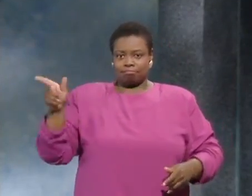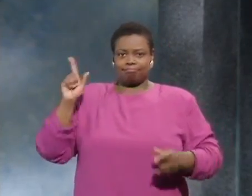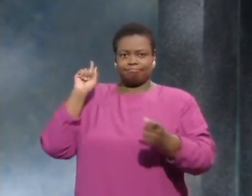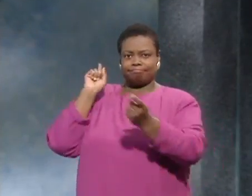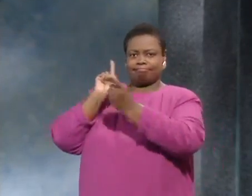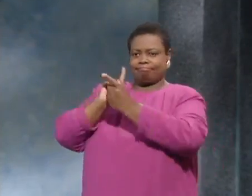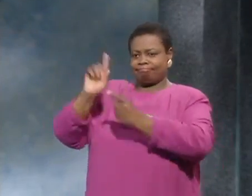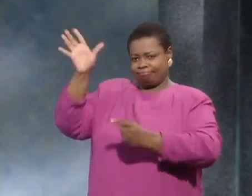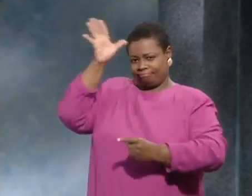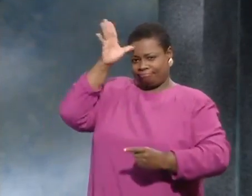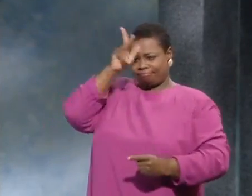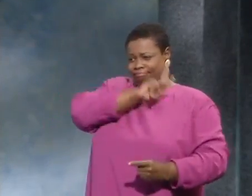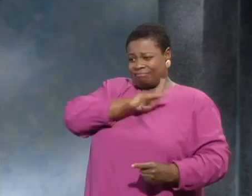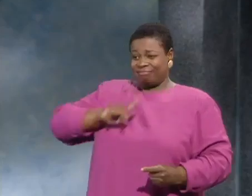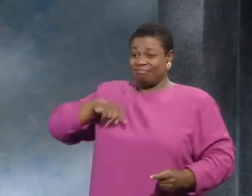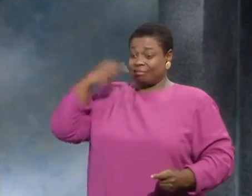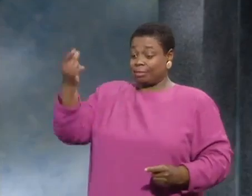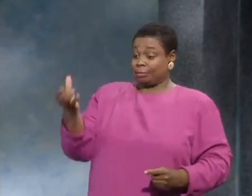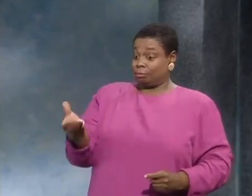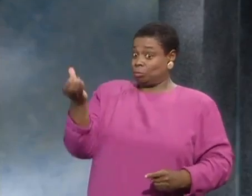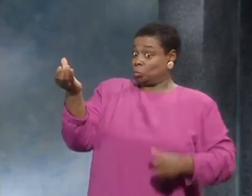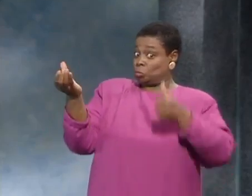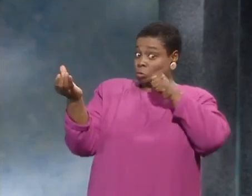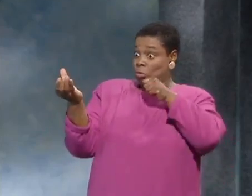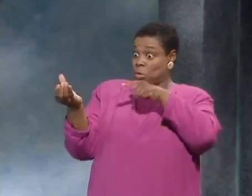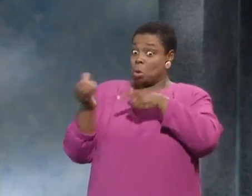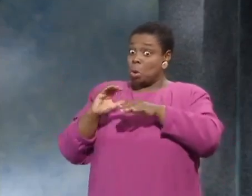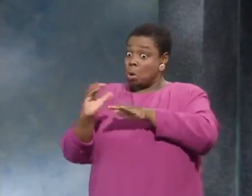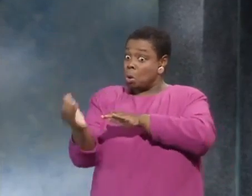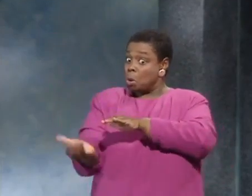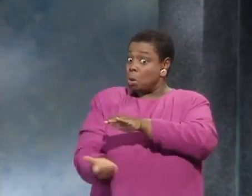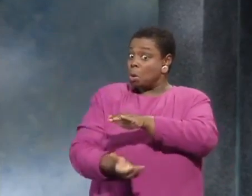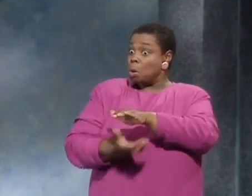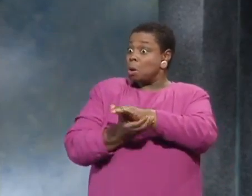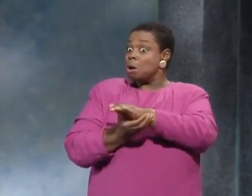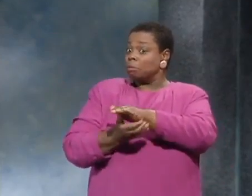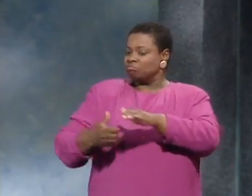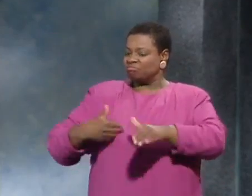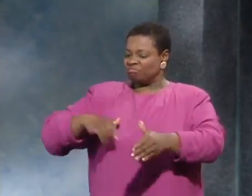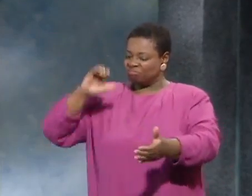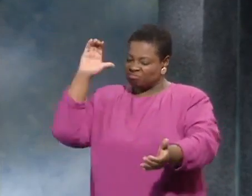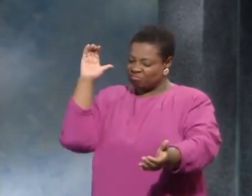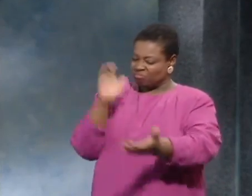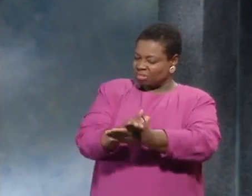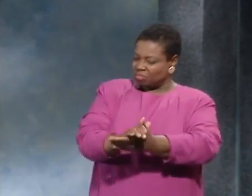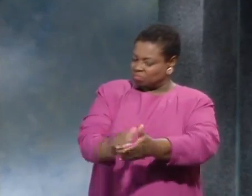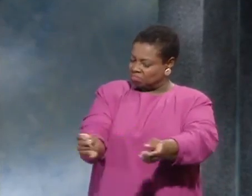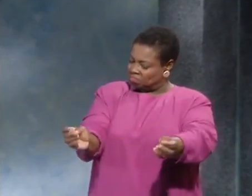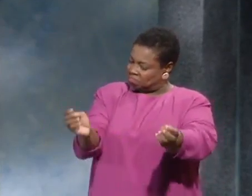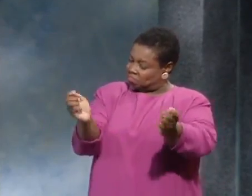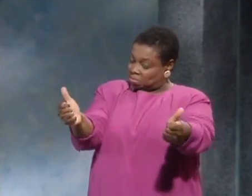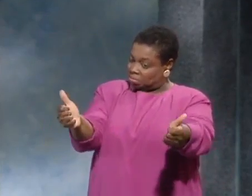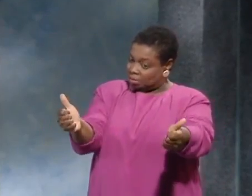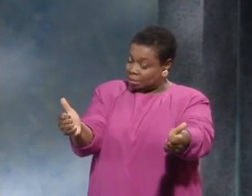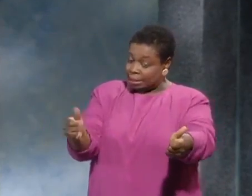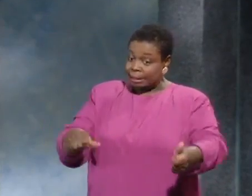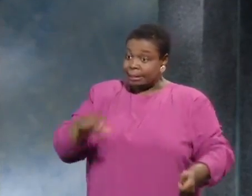The prince went to his father, the king, and showed him the slipper. We must find the woman who fits this slipper. I will marry her immediately.